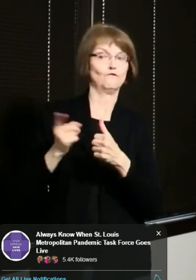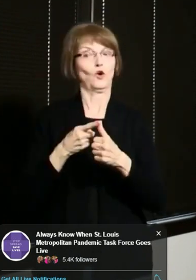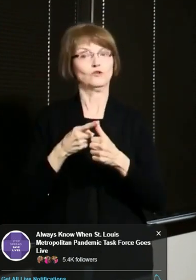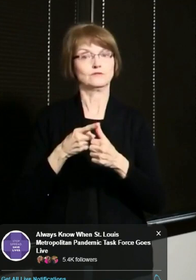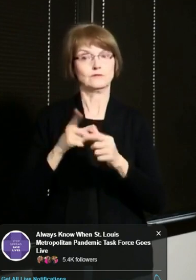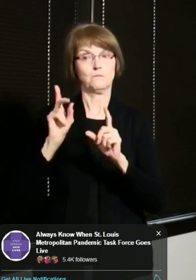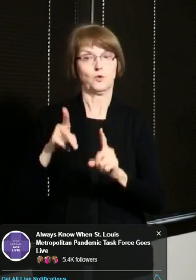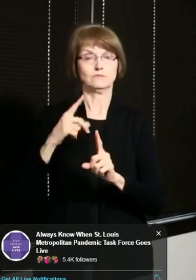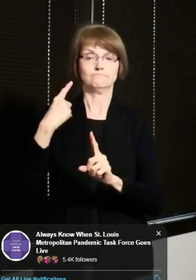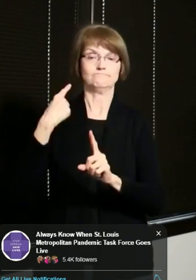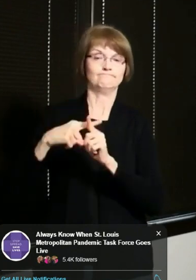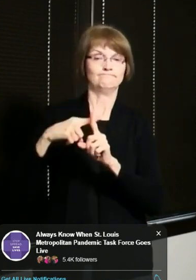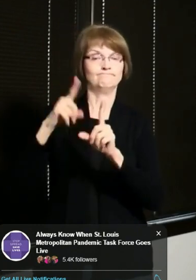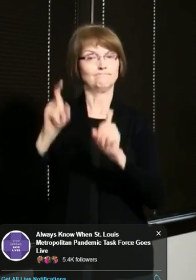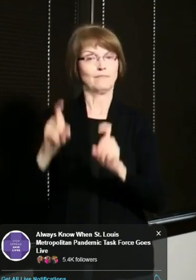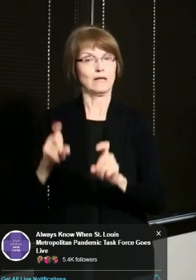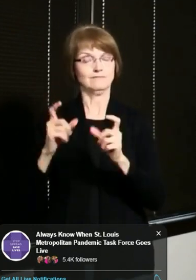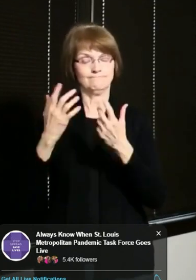COVID patient.